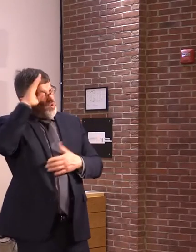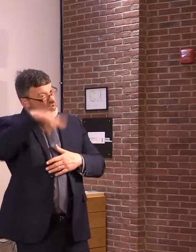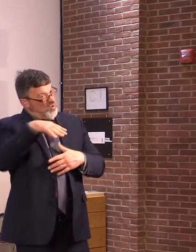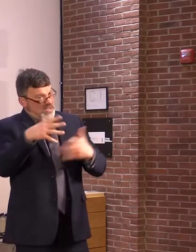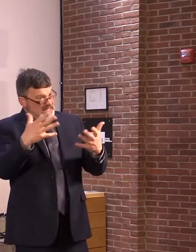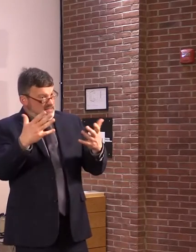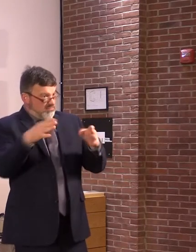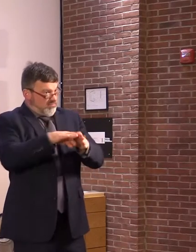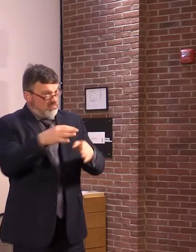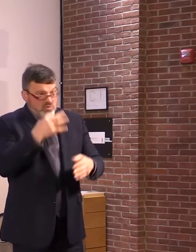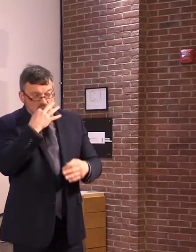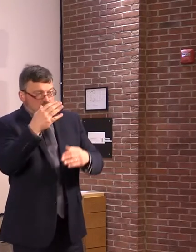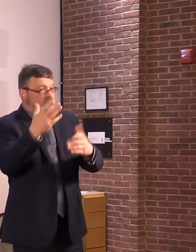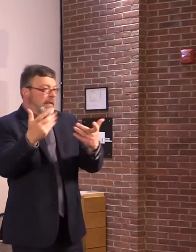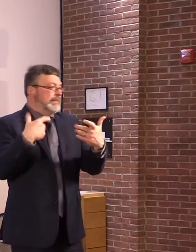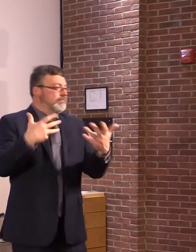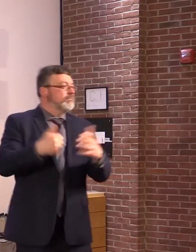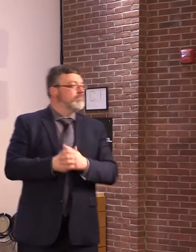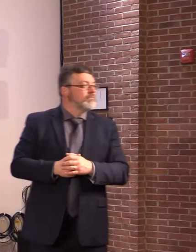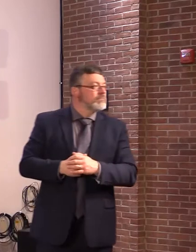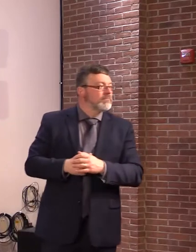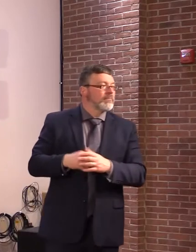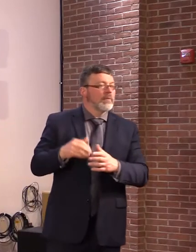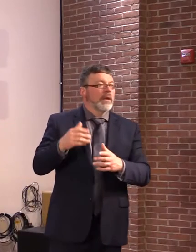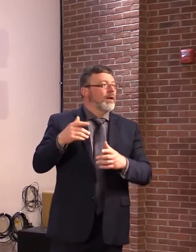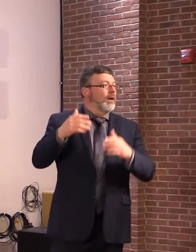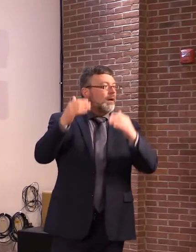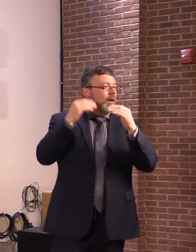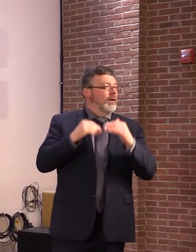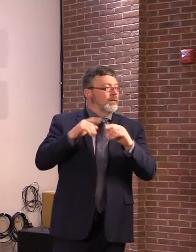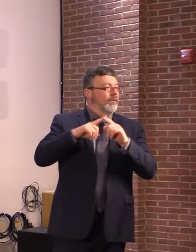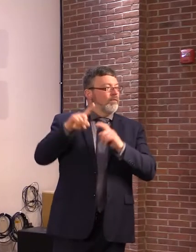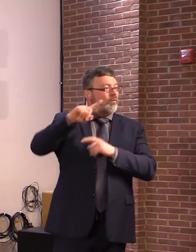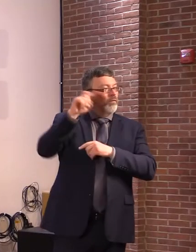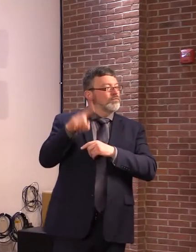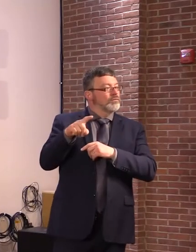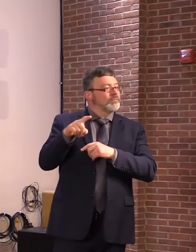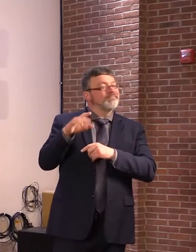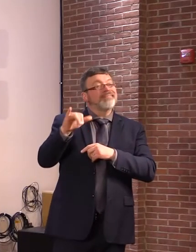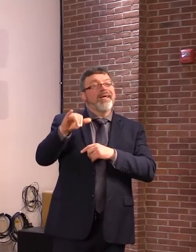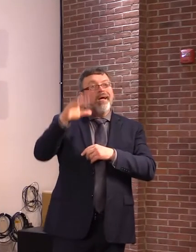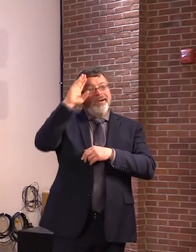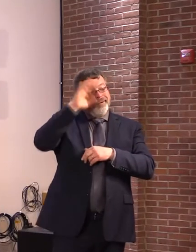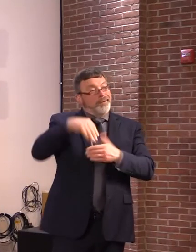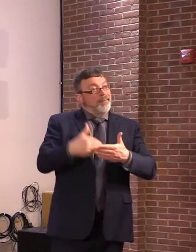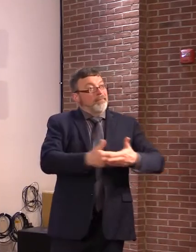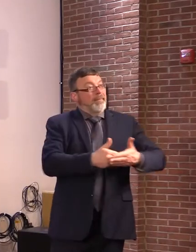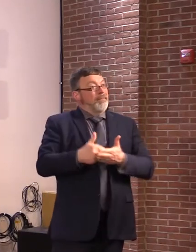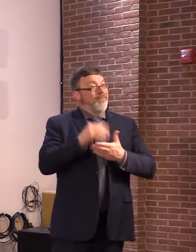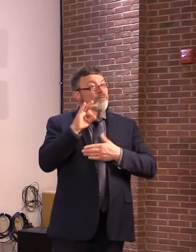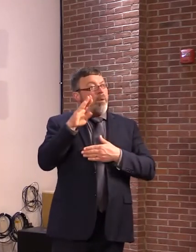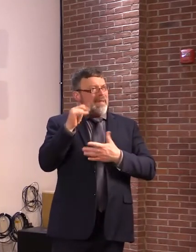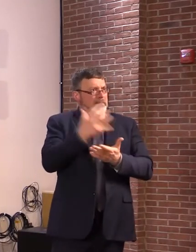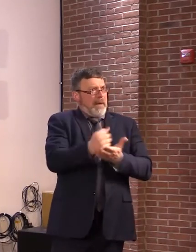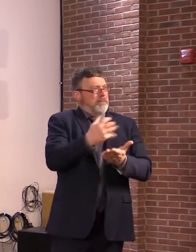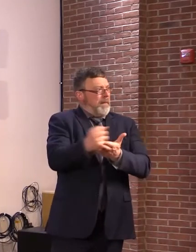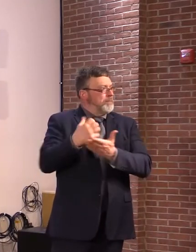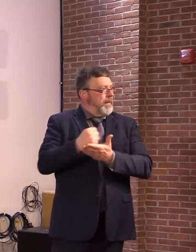a wealth and middle name. There's a national baby formula shortage. Are you on top of how this is affecting Vermont?